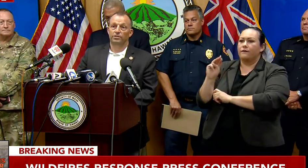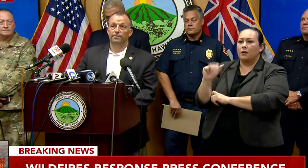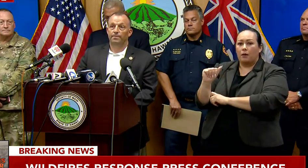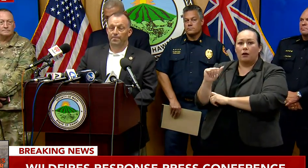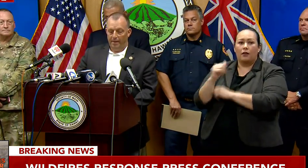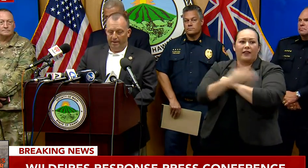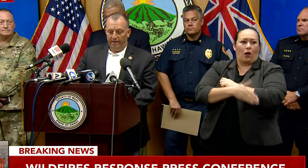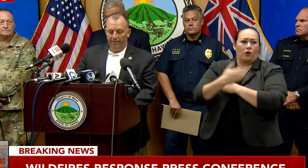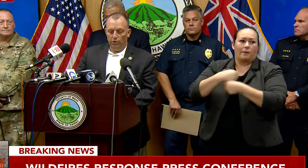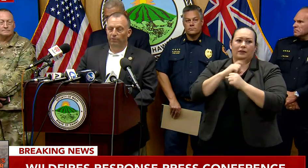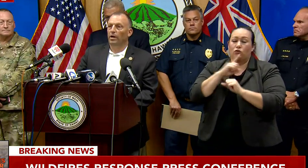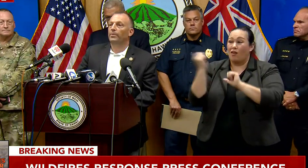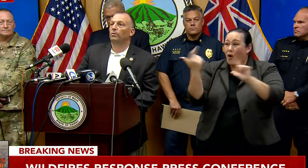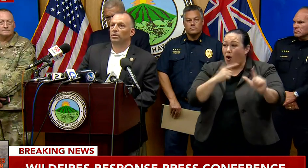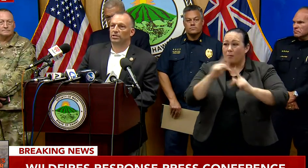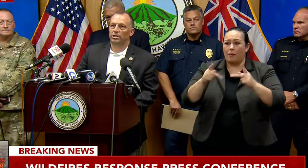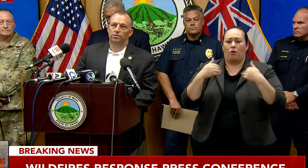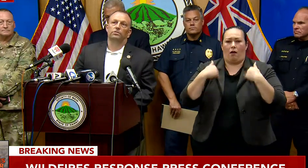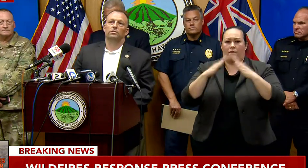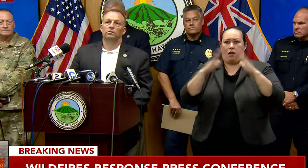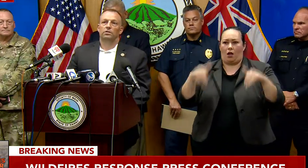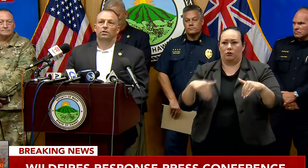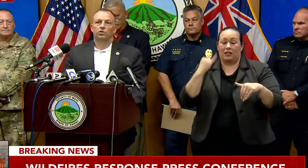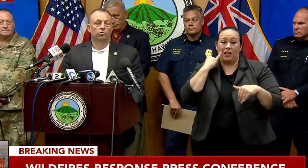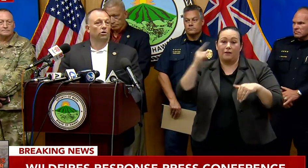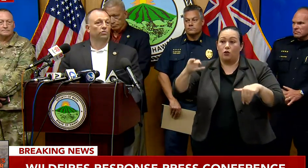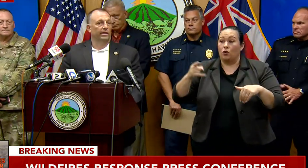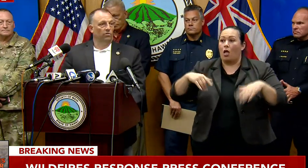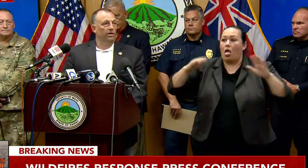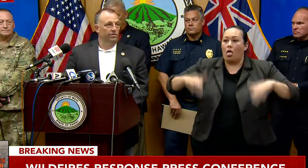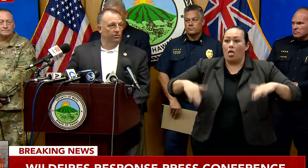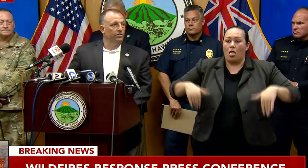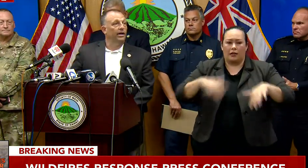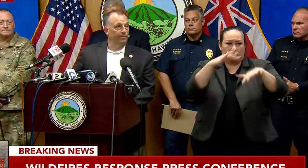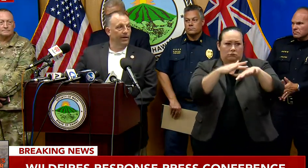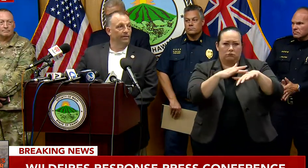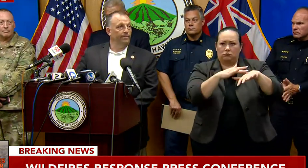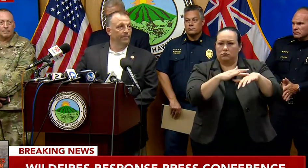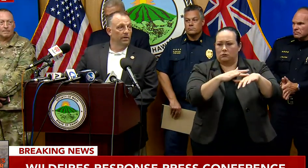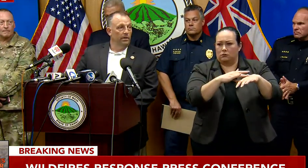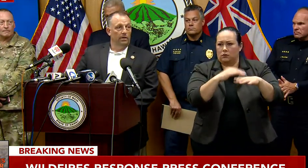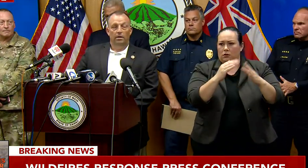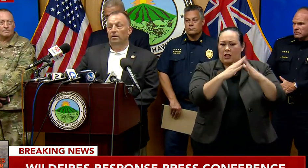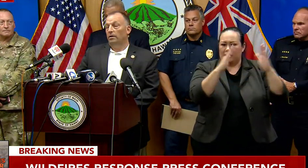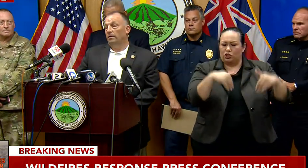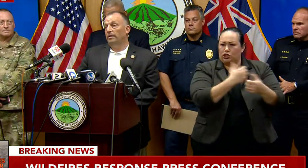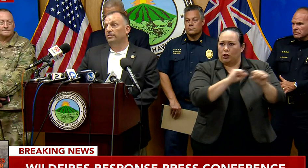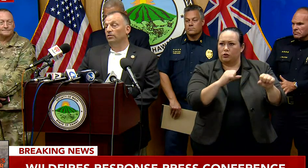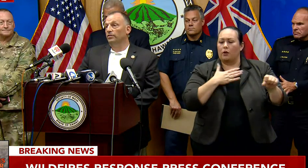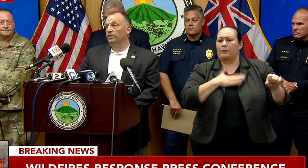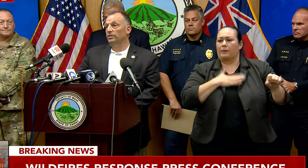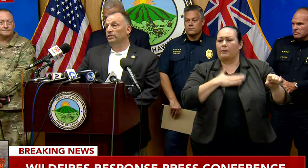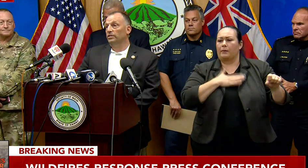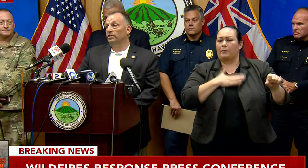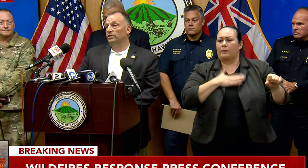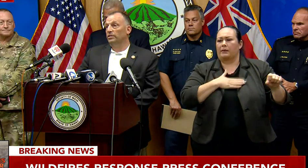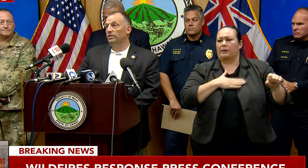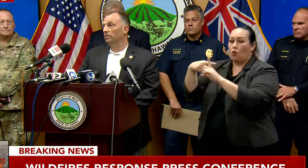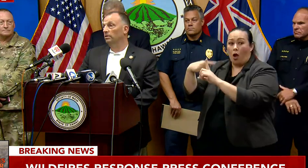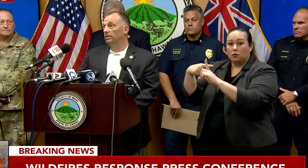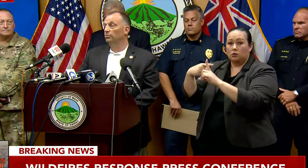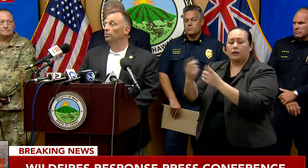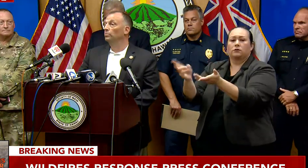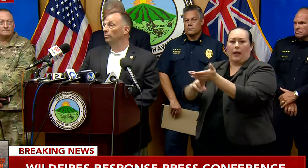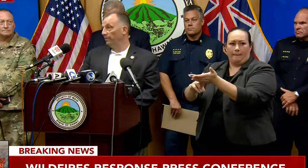gets housed. If you have not been at one of the shelters, you'll go to Red Cross and you'll sign up there. These services, this